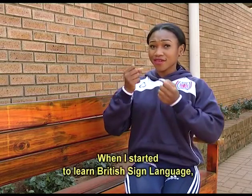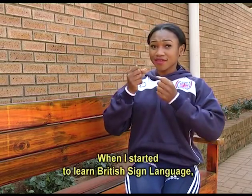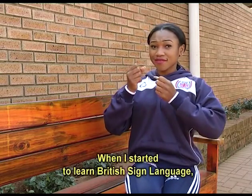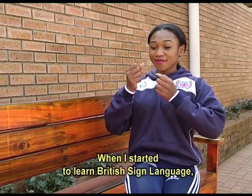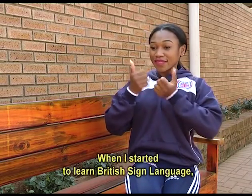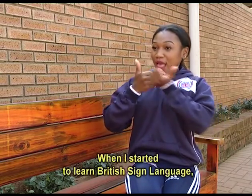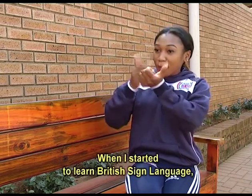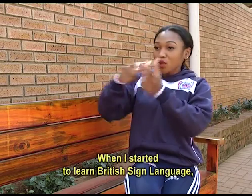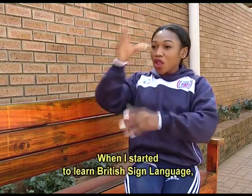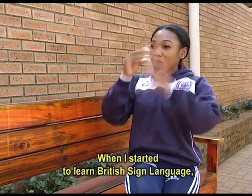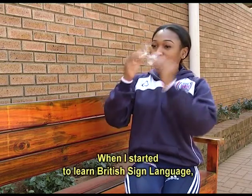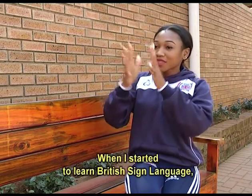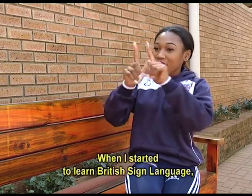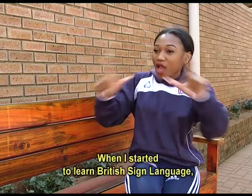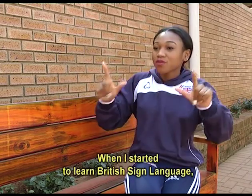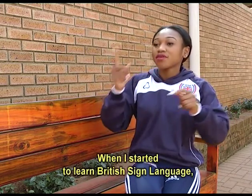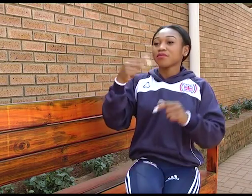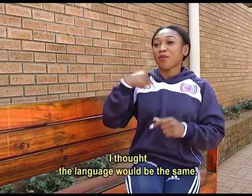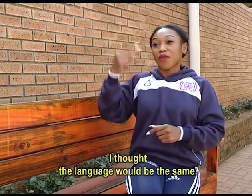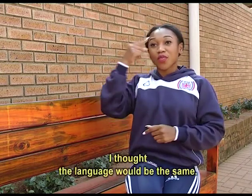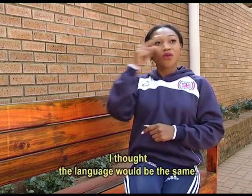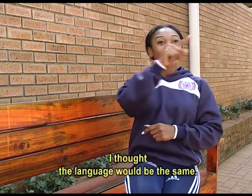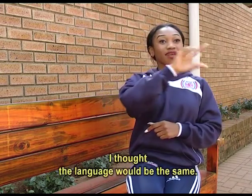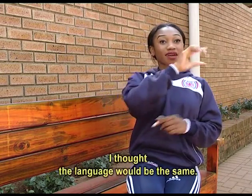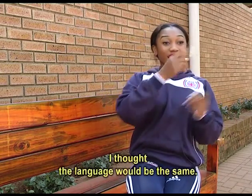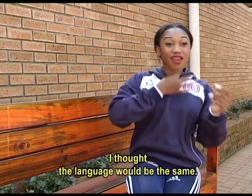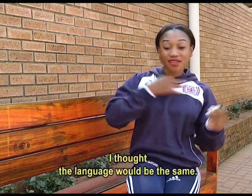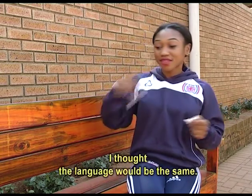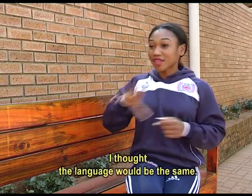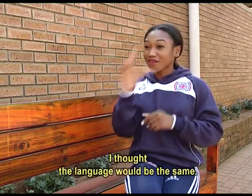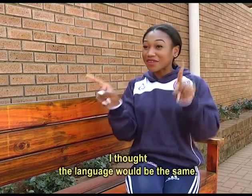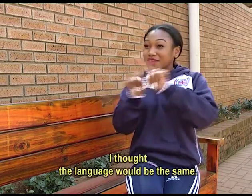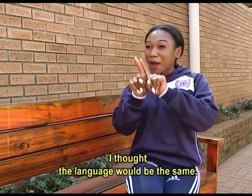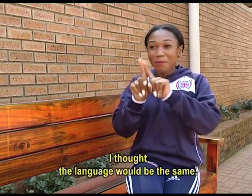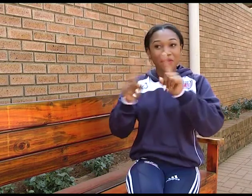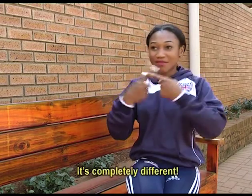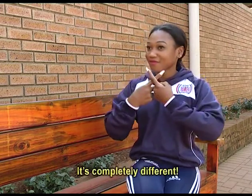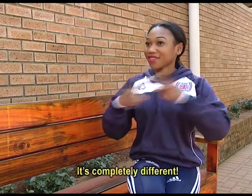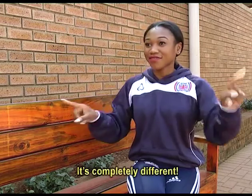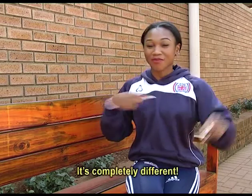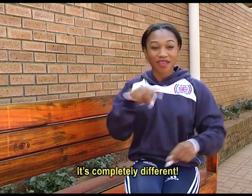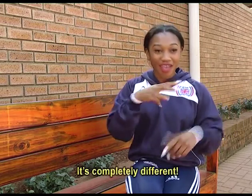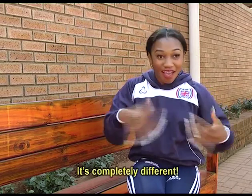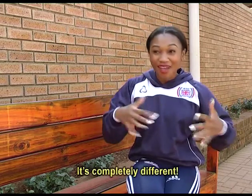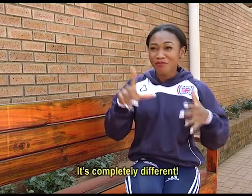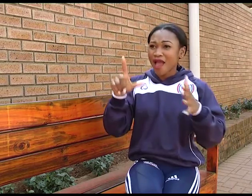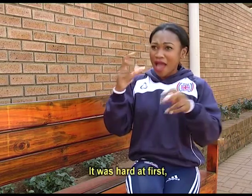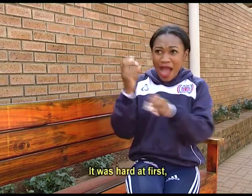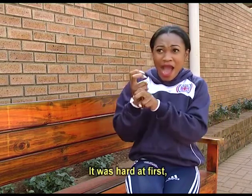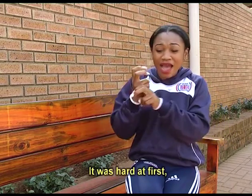When I started to learn British Sign Language, I thought the language would be the same. It's completely different. It was